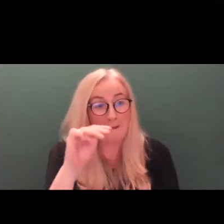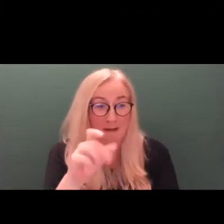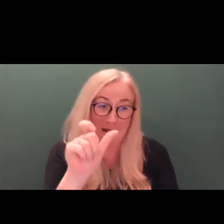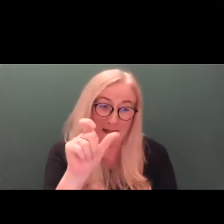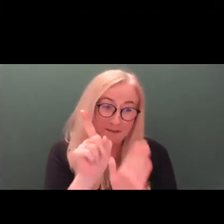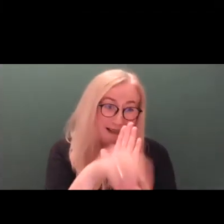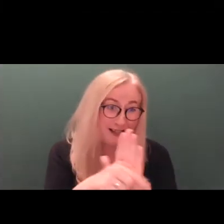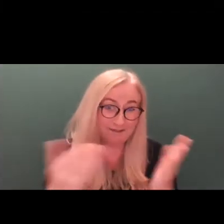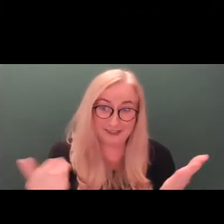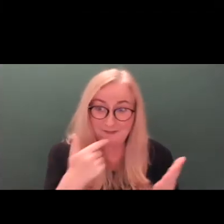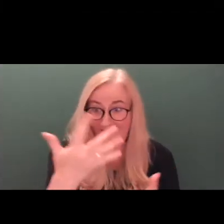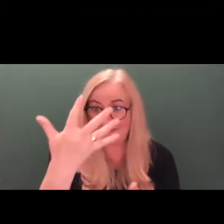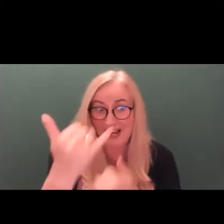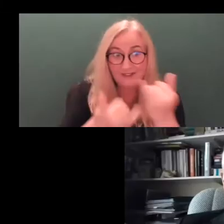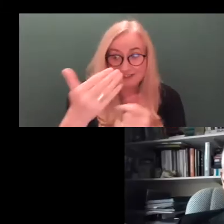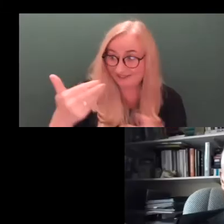frankly, this is five years in.